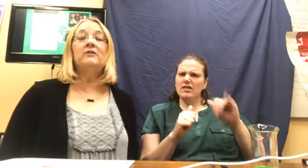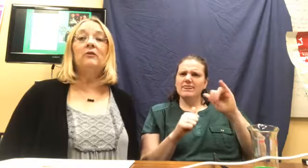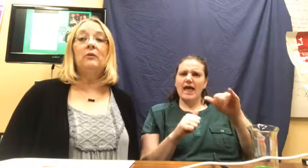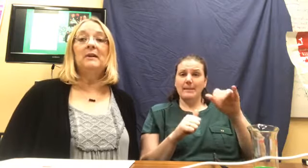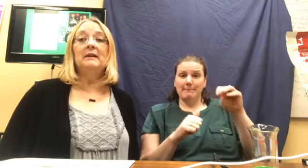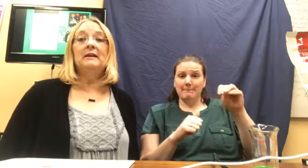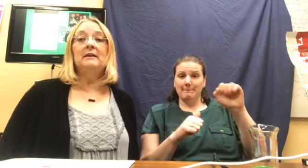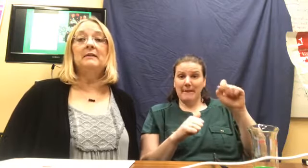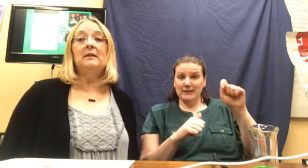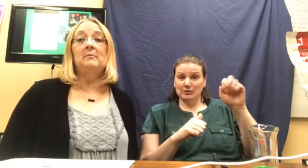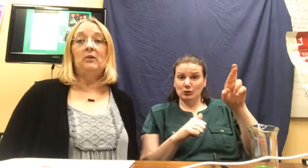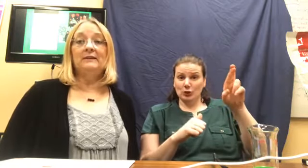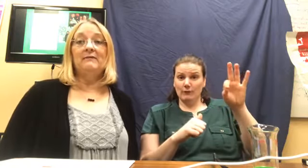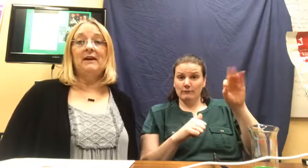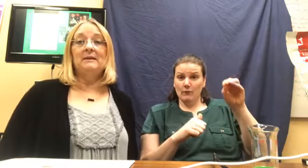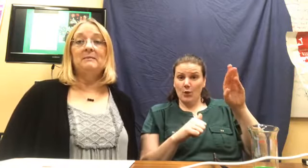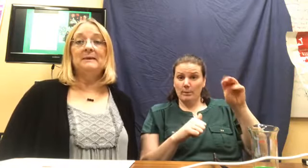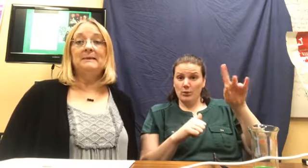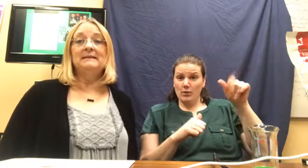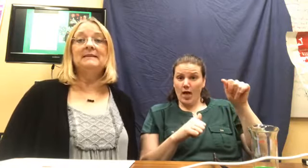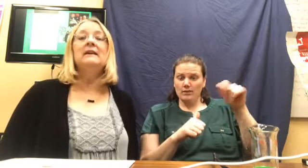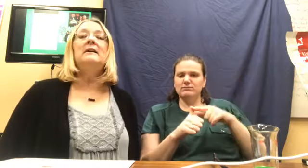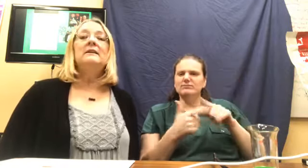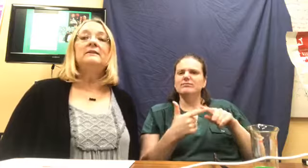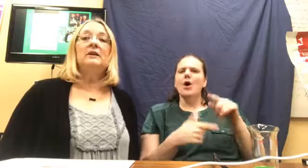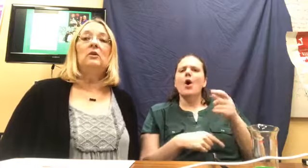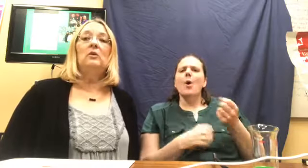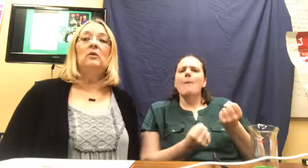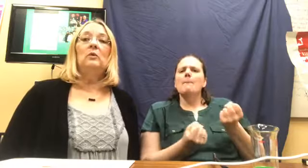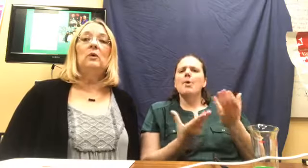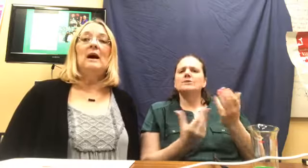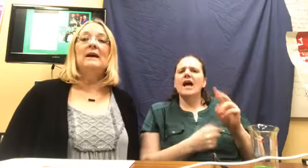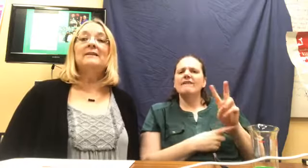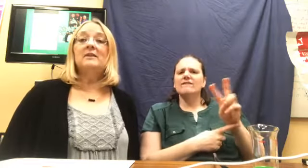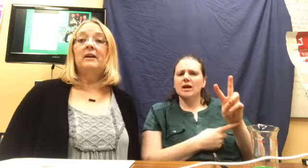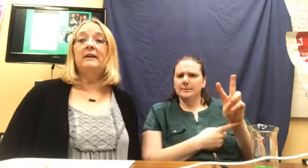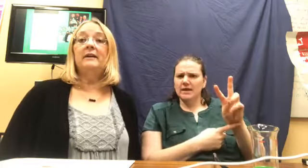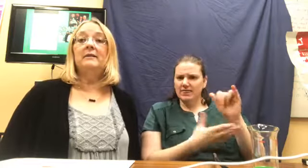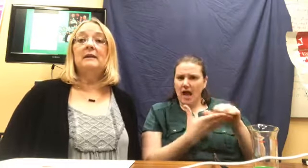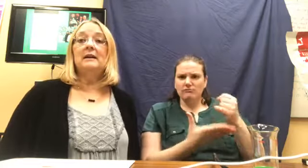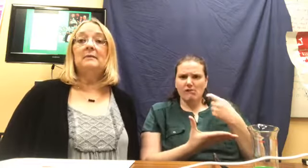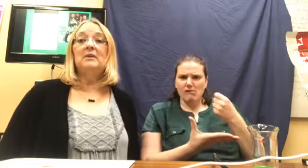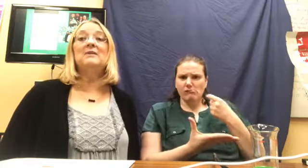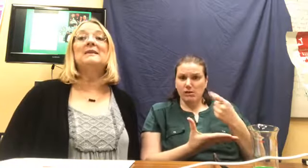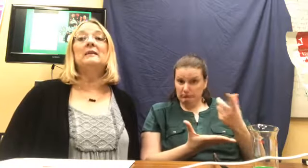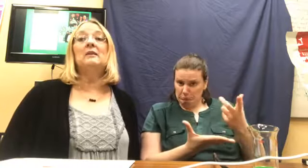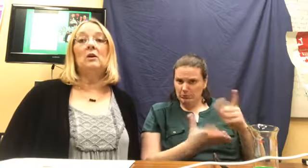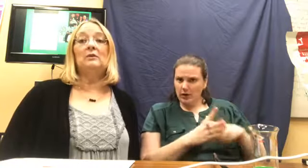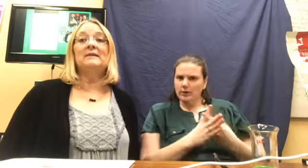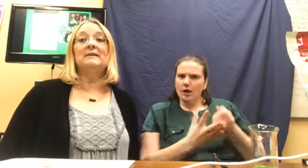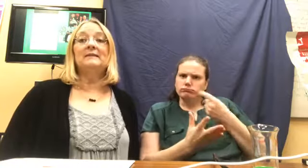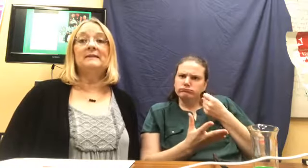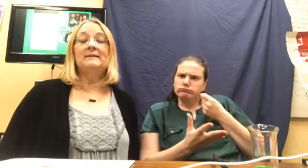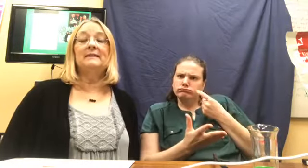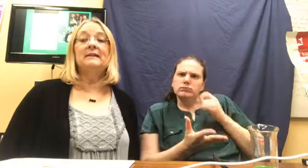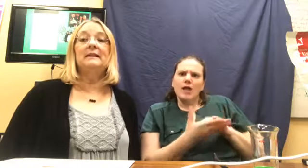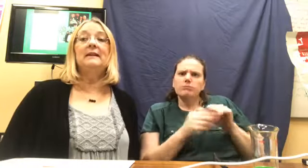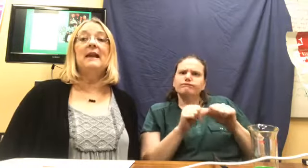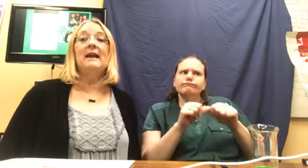formula, their multivitamins. So, I started, um, using those consistently and